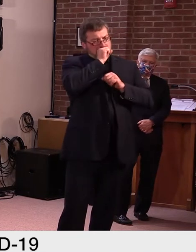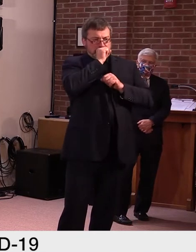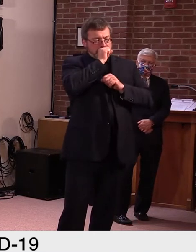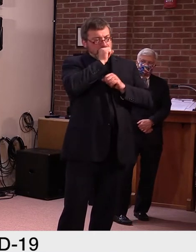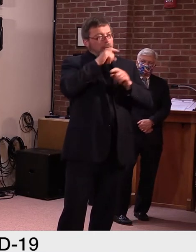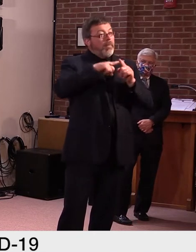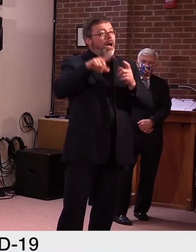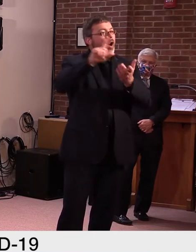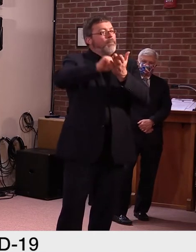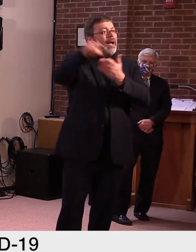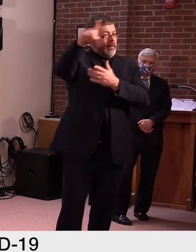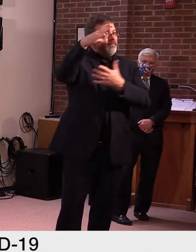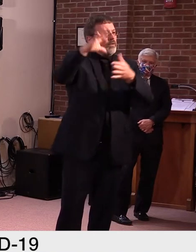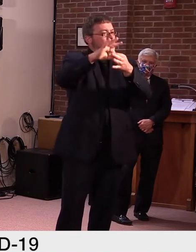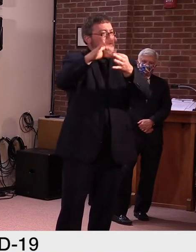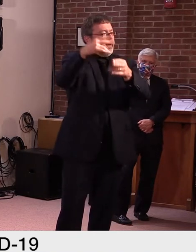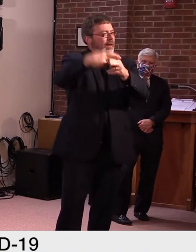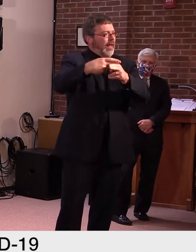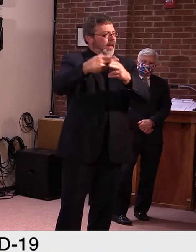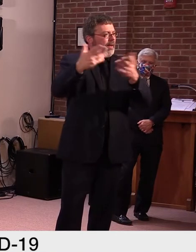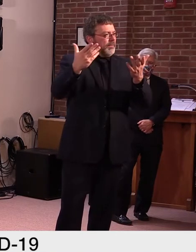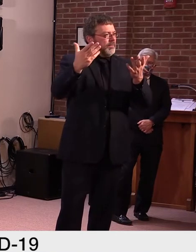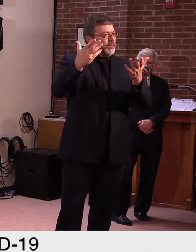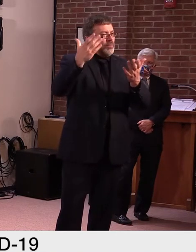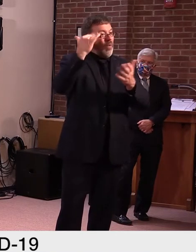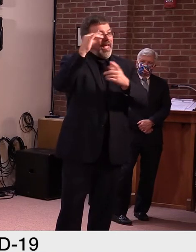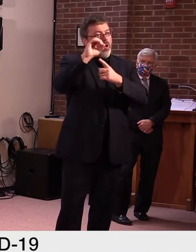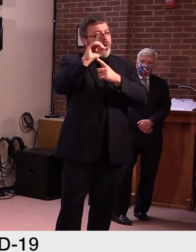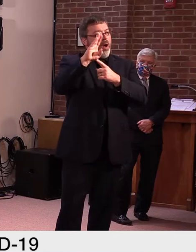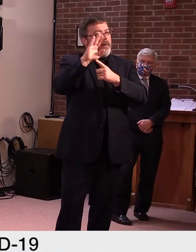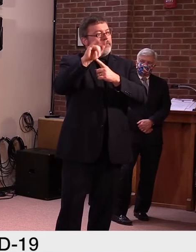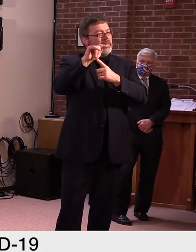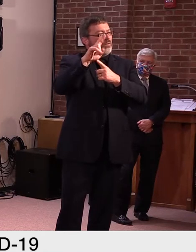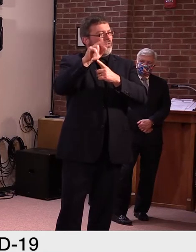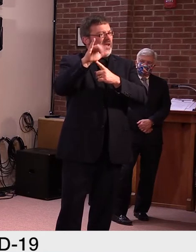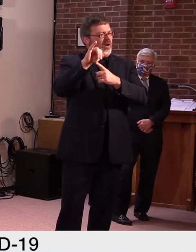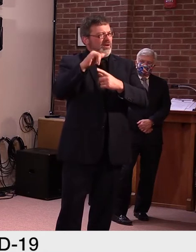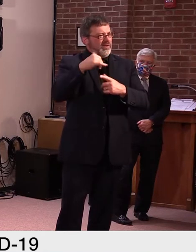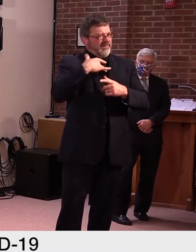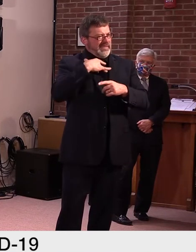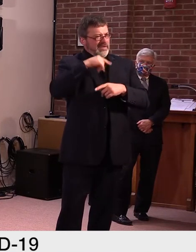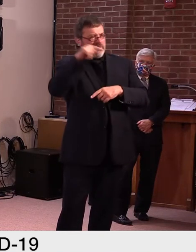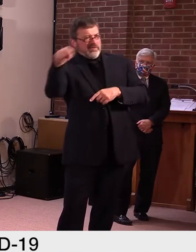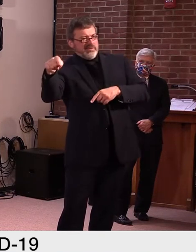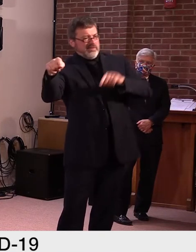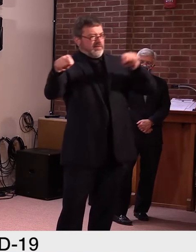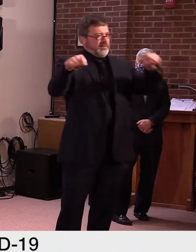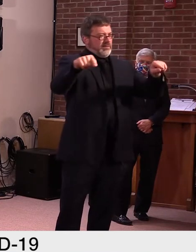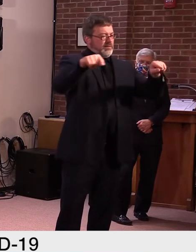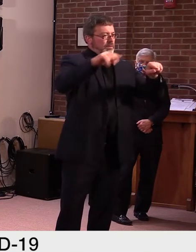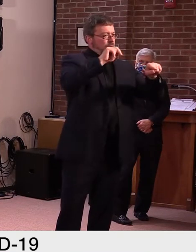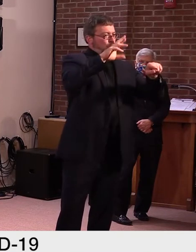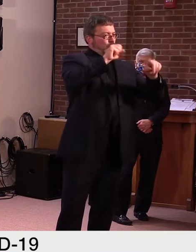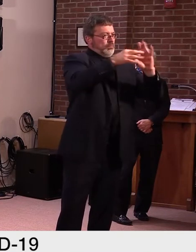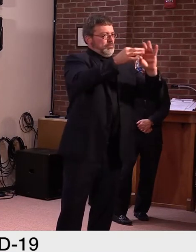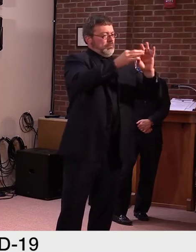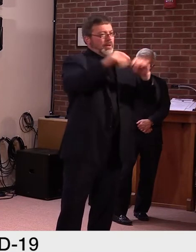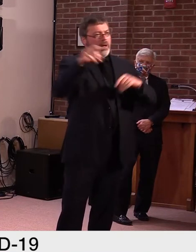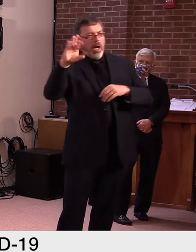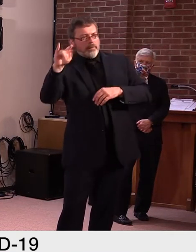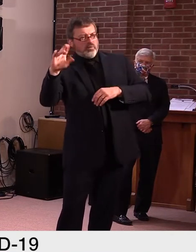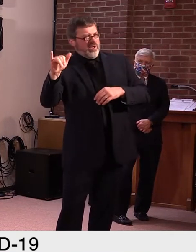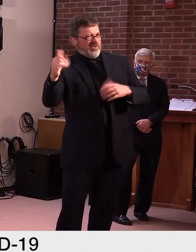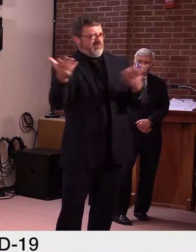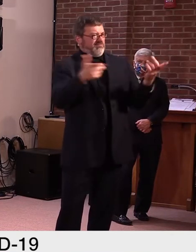uh, uh, we'll say, uh, whatever. Yeah, yeah, again, yeah, these are